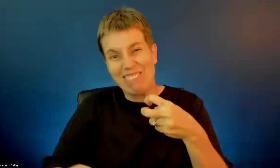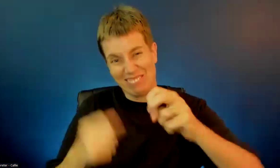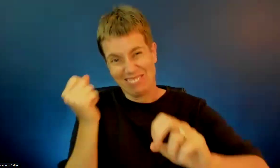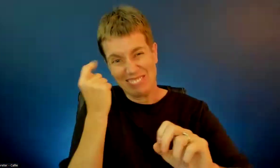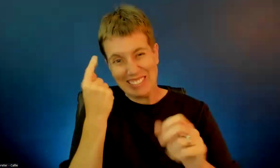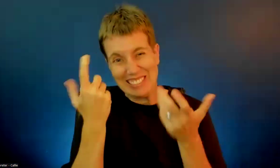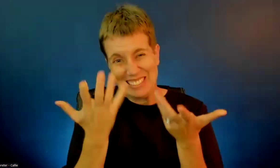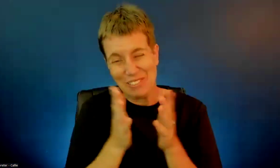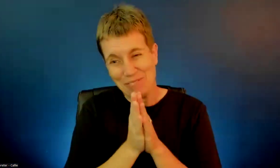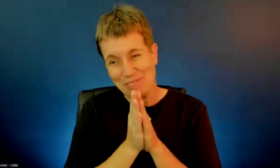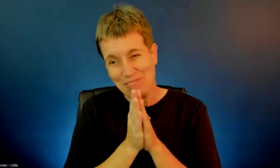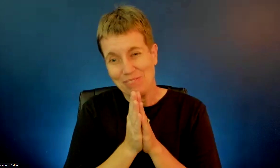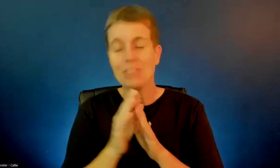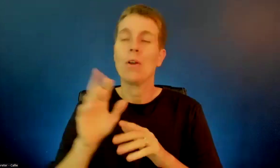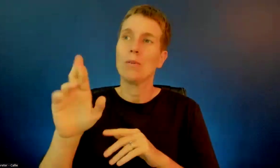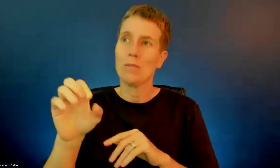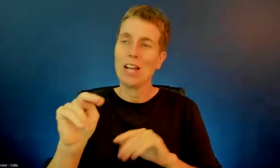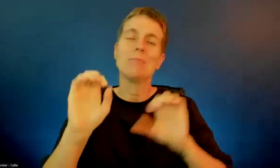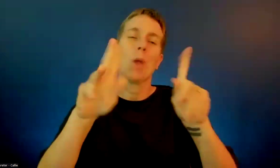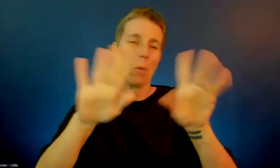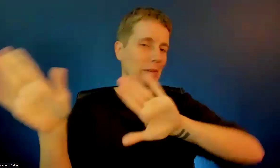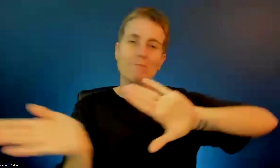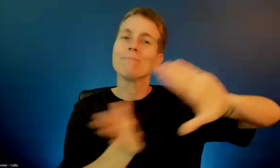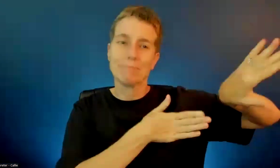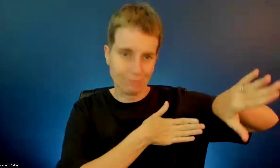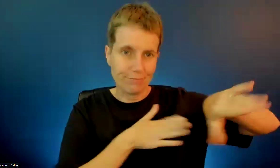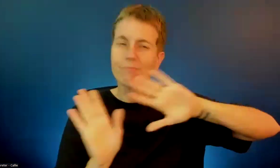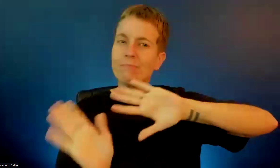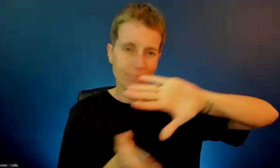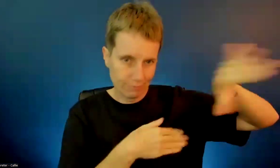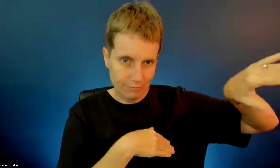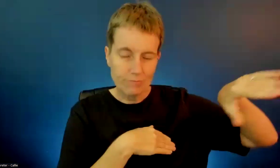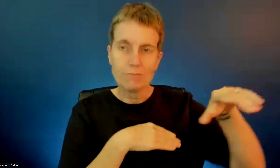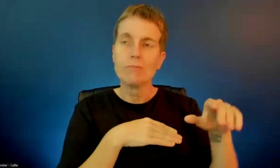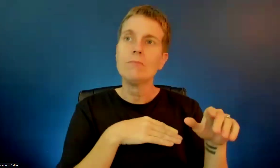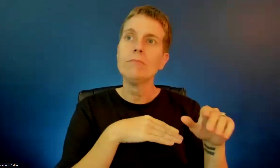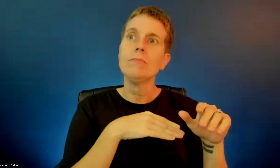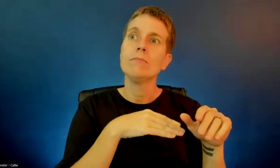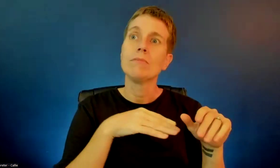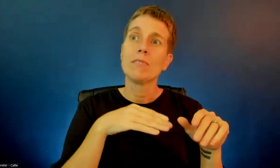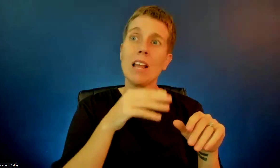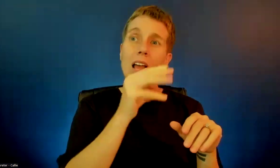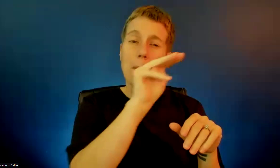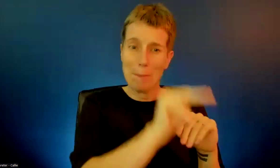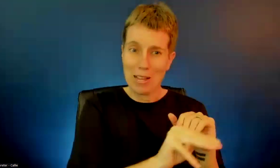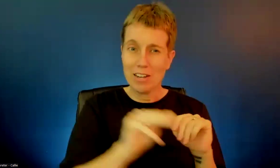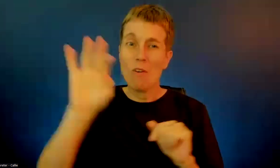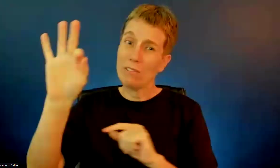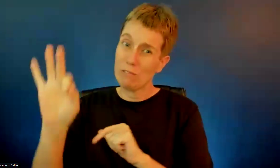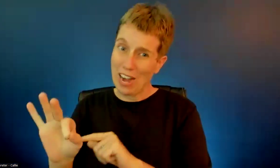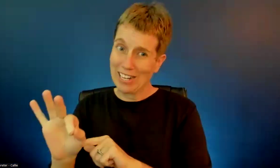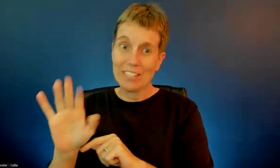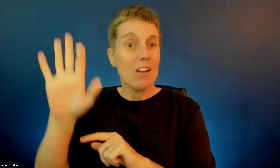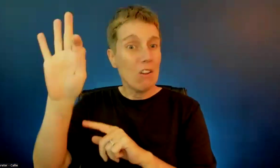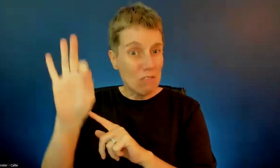You said there was another day, you said Monday or Friday, right? Yeah, was a Friday that we could do